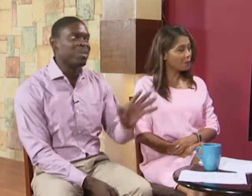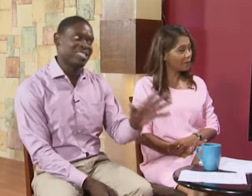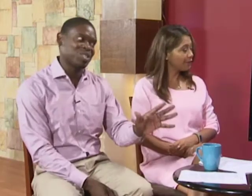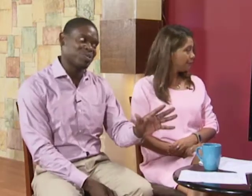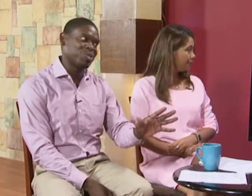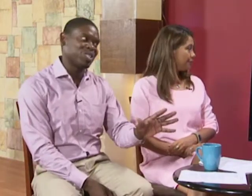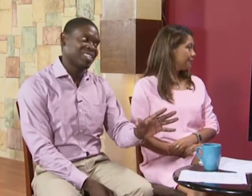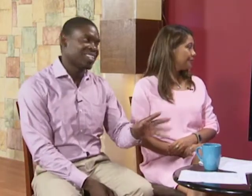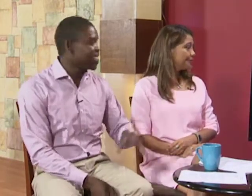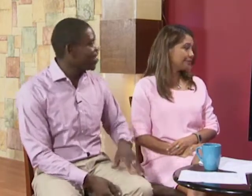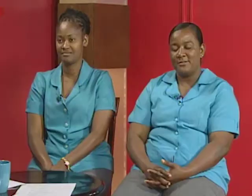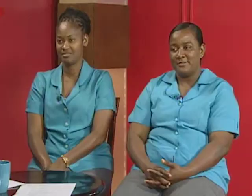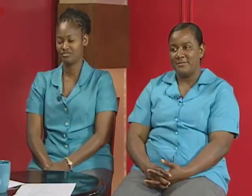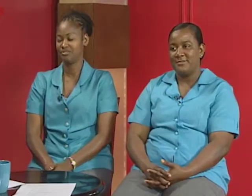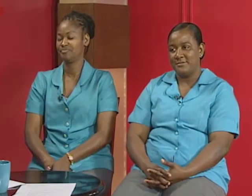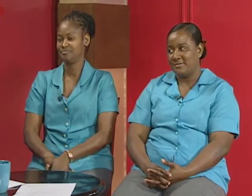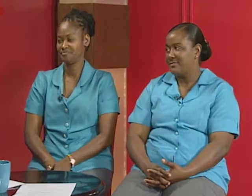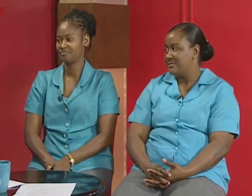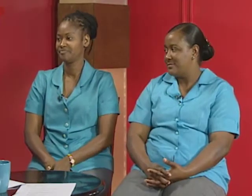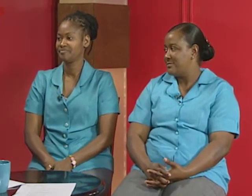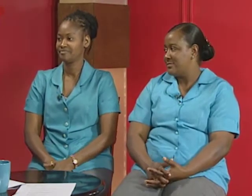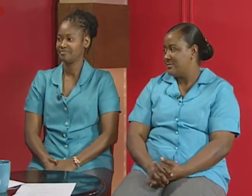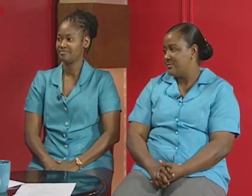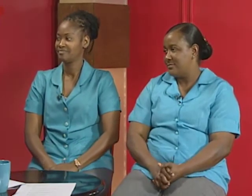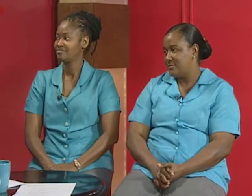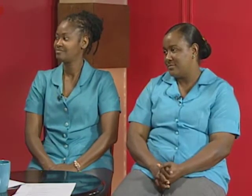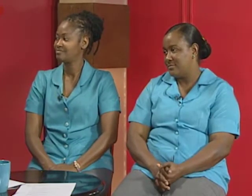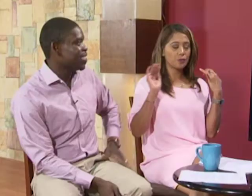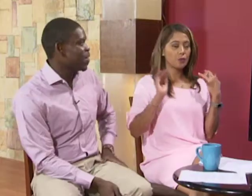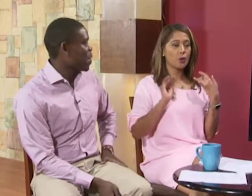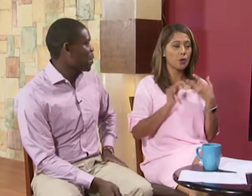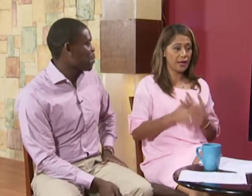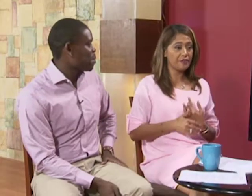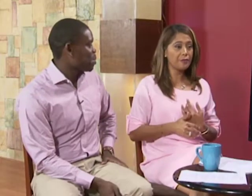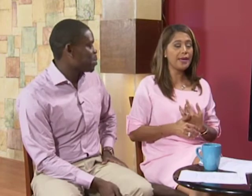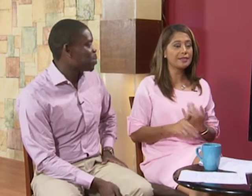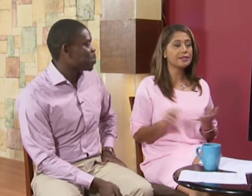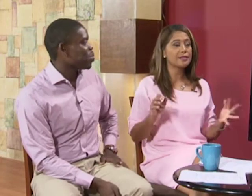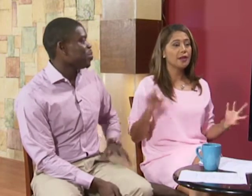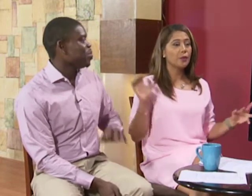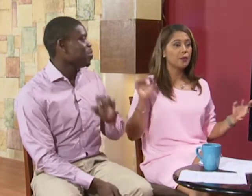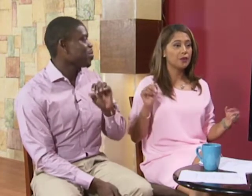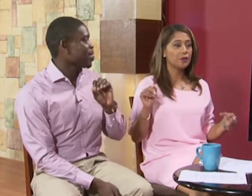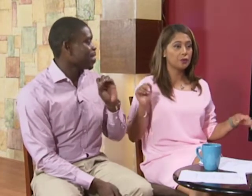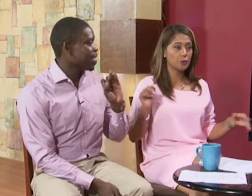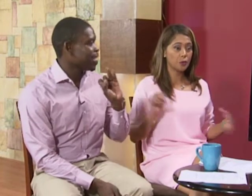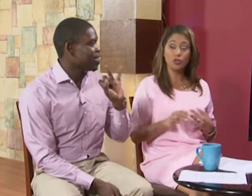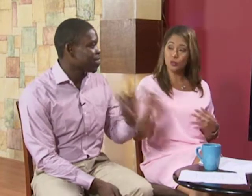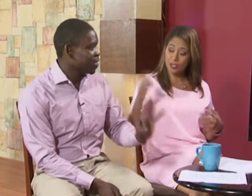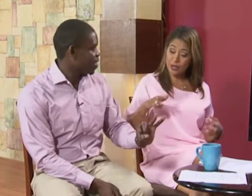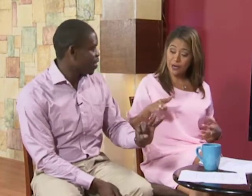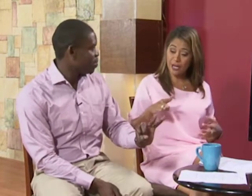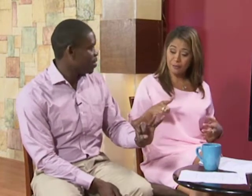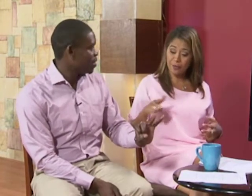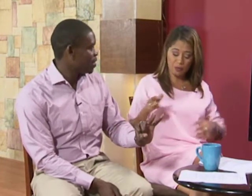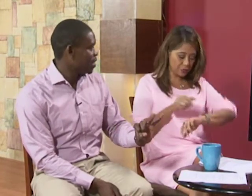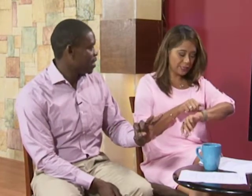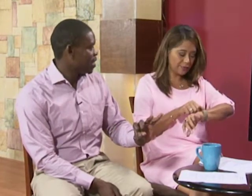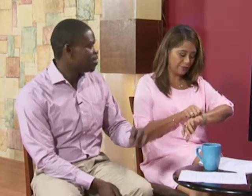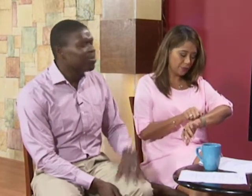basics of course yeah right all right that's nice and so we went through our alphabet we went through or do you want to try your alphabet one more time in fact